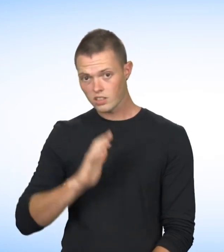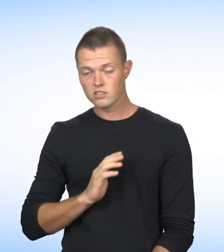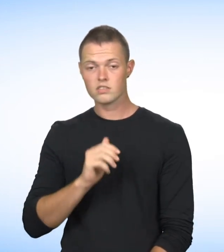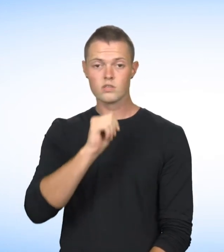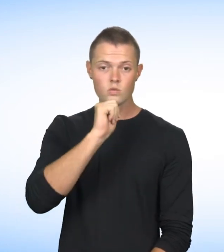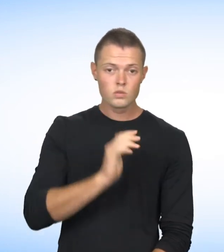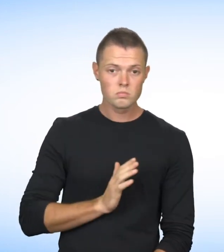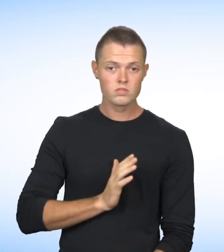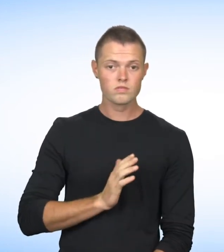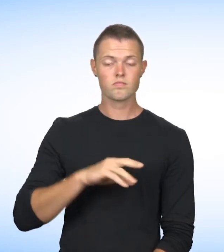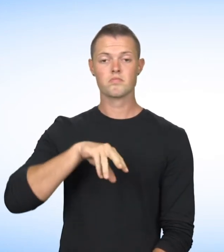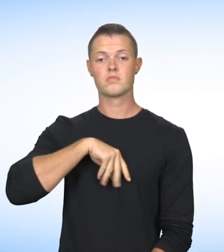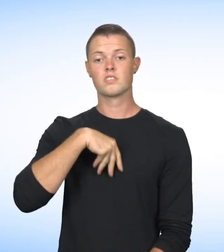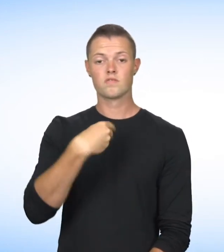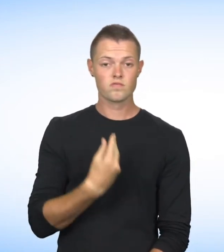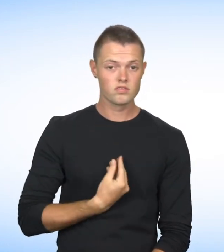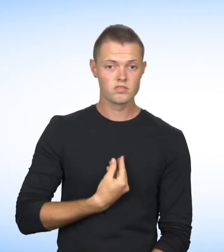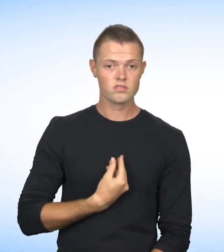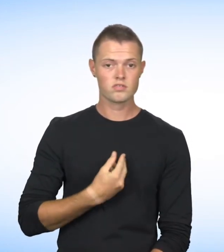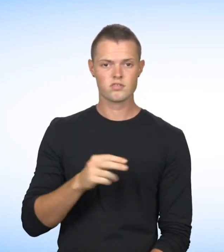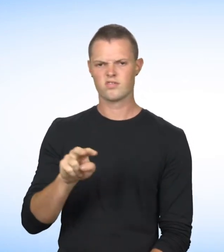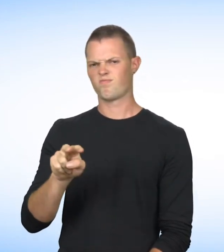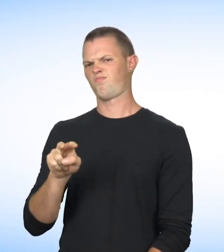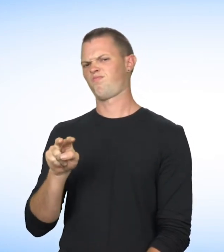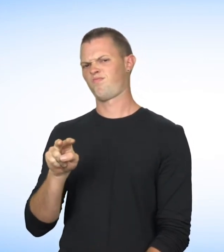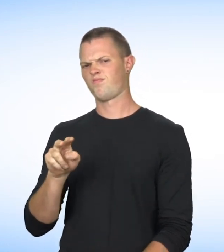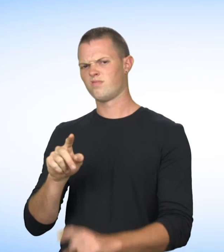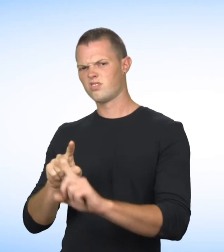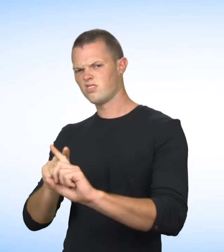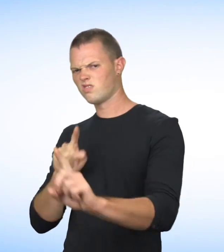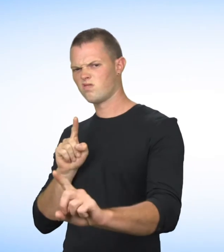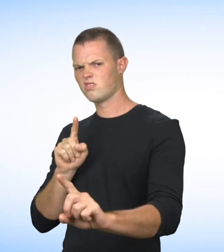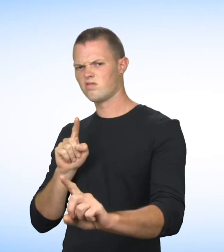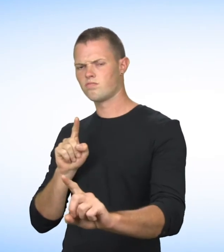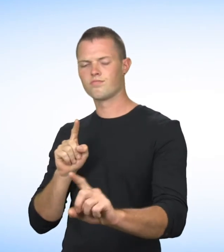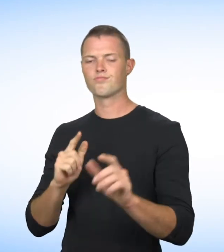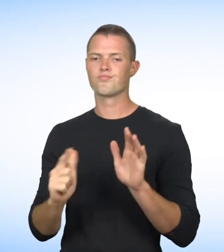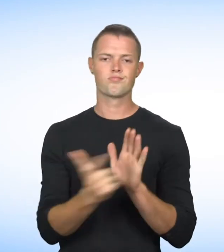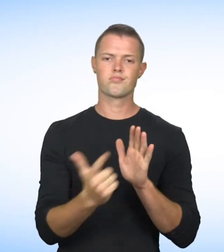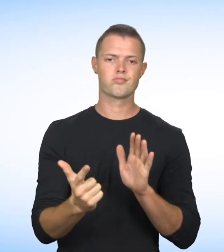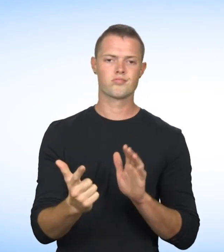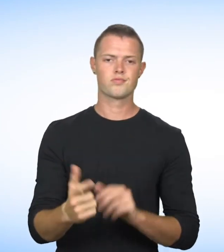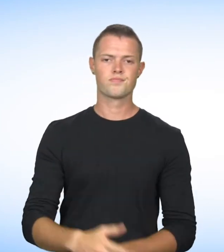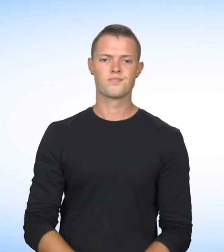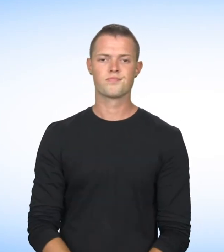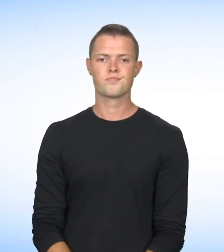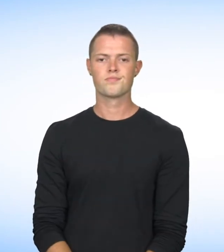This means that you cannot be treated differently because you are a woman, or a man, or a transsexual.